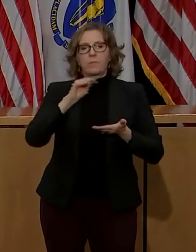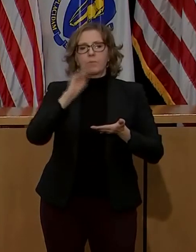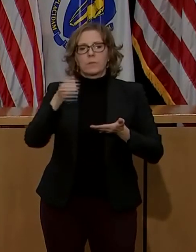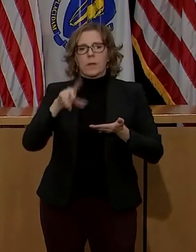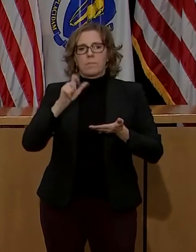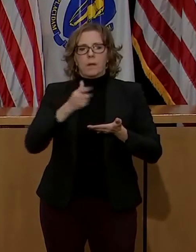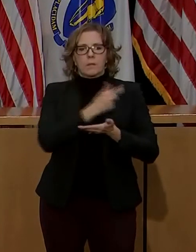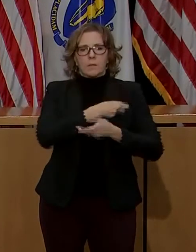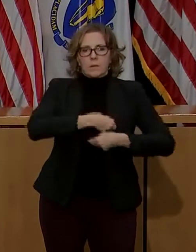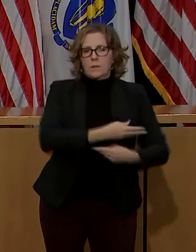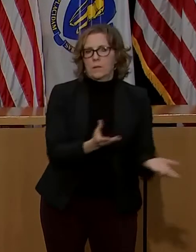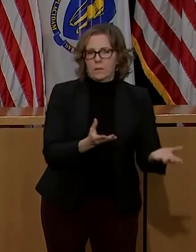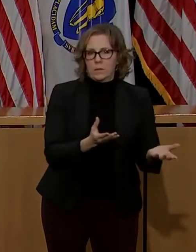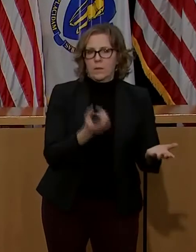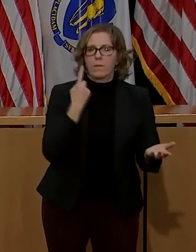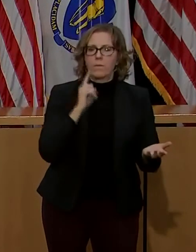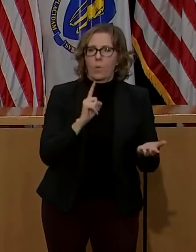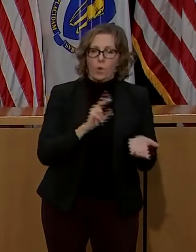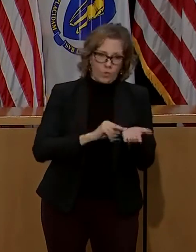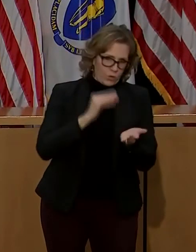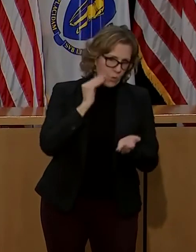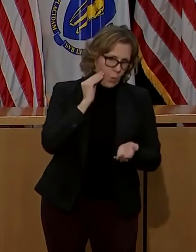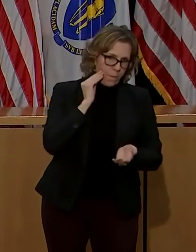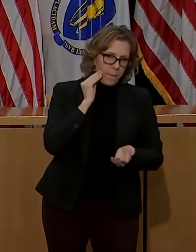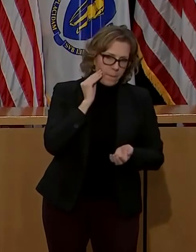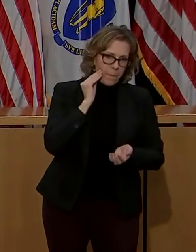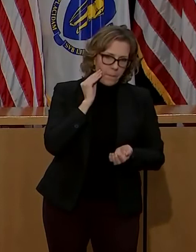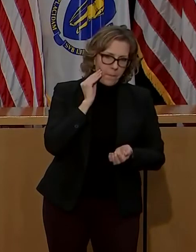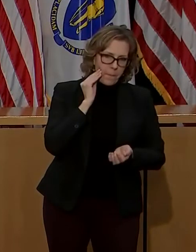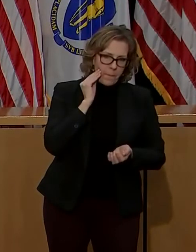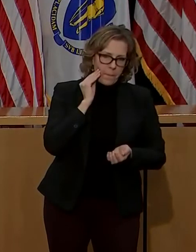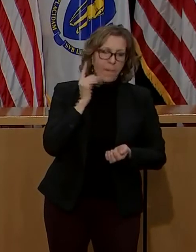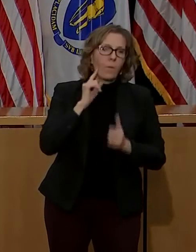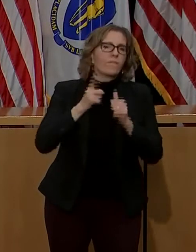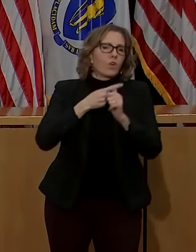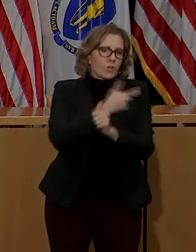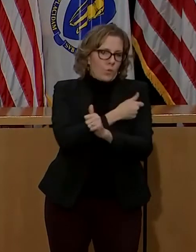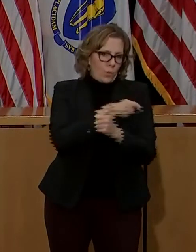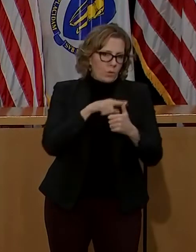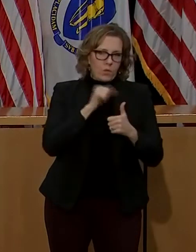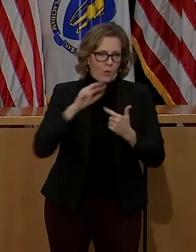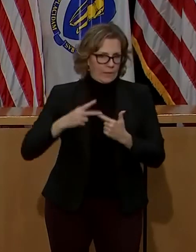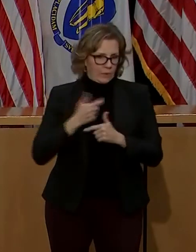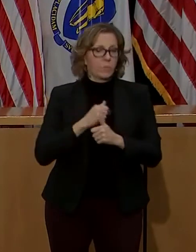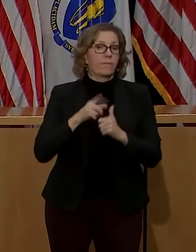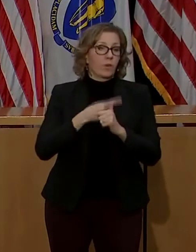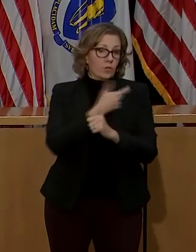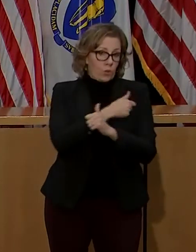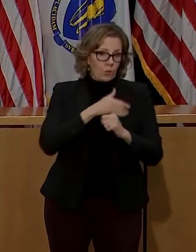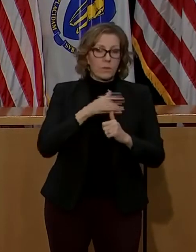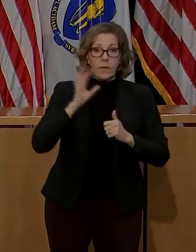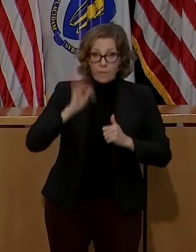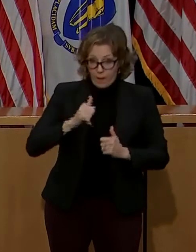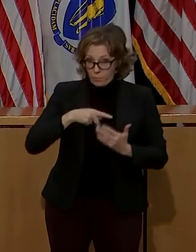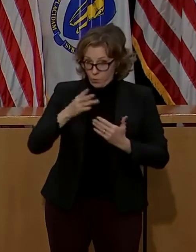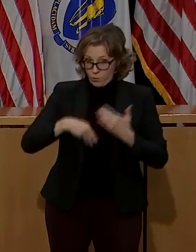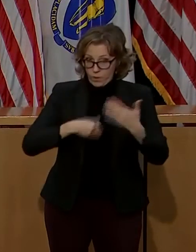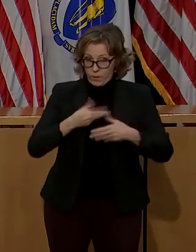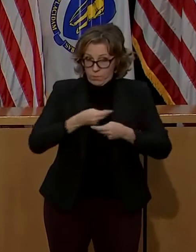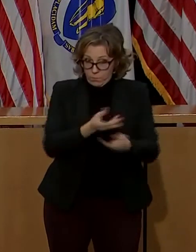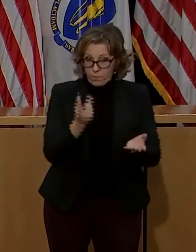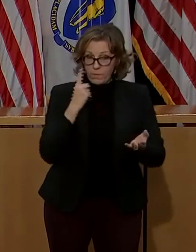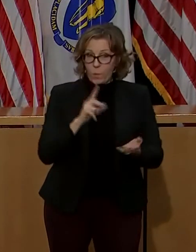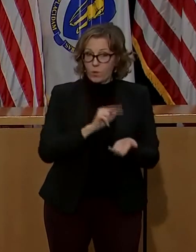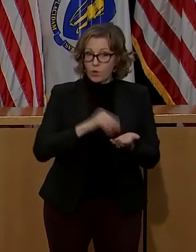to launch the program for skilled nursing homes and congregate care. These programs have been much slower to ramp than initially